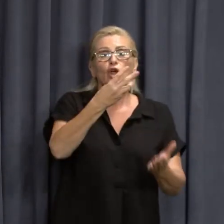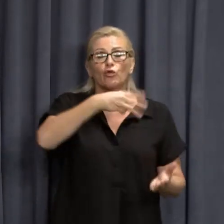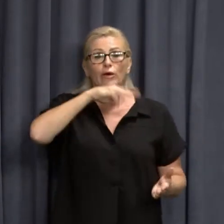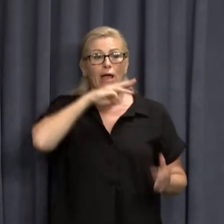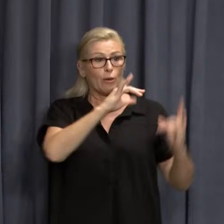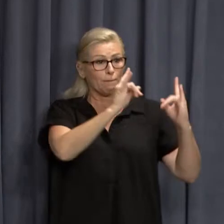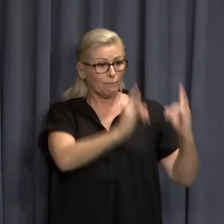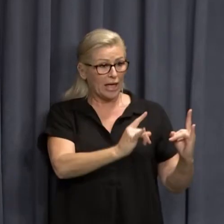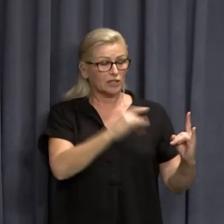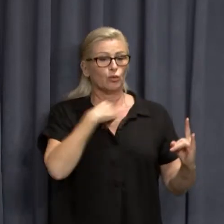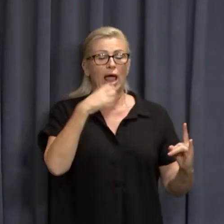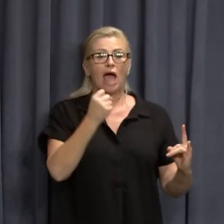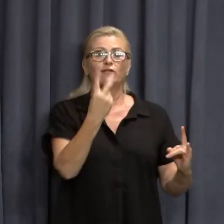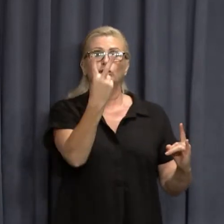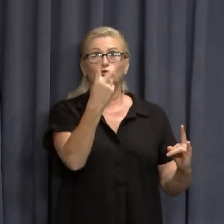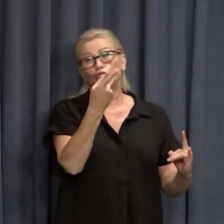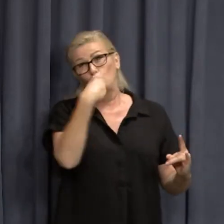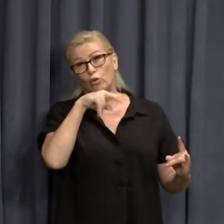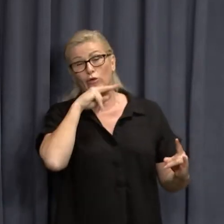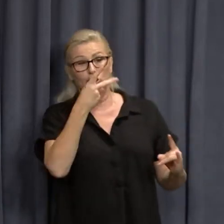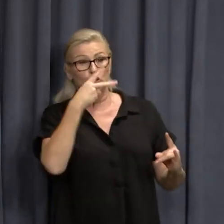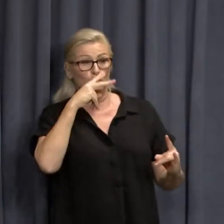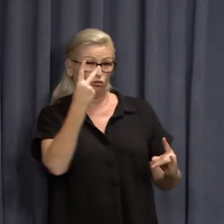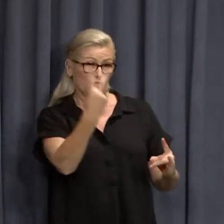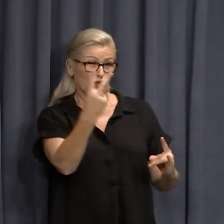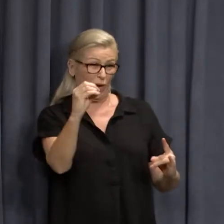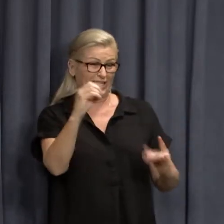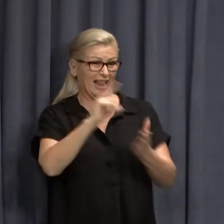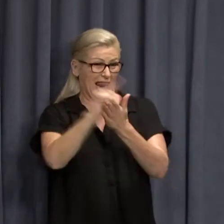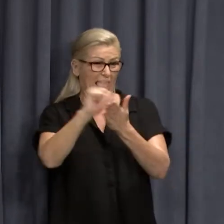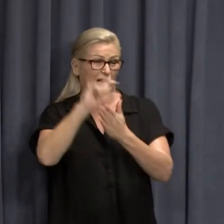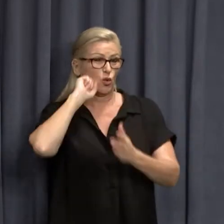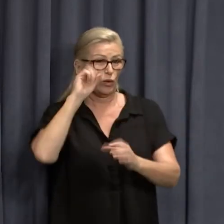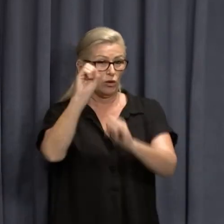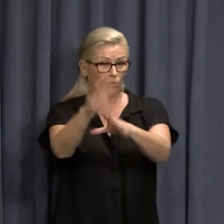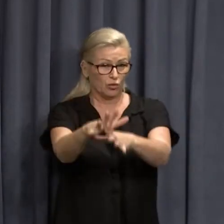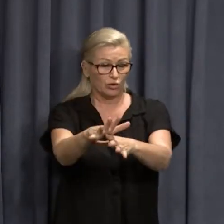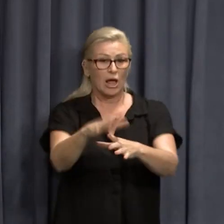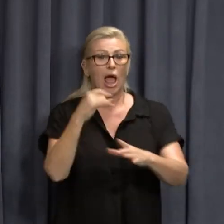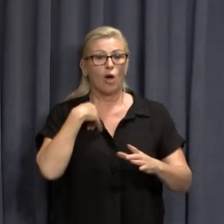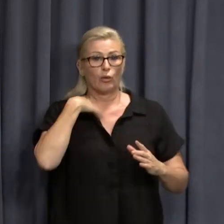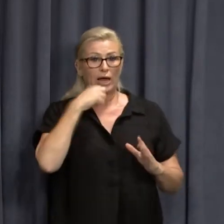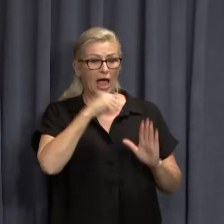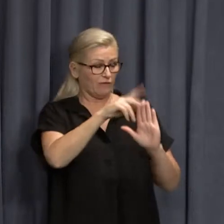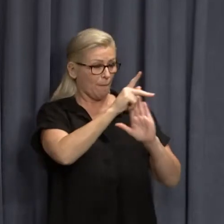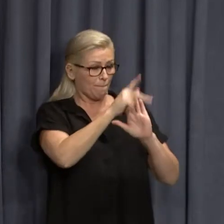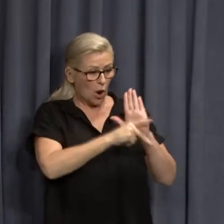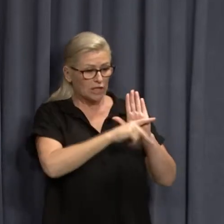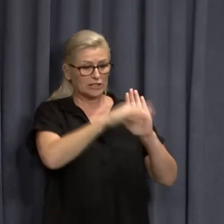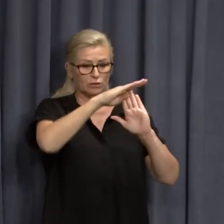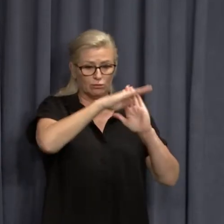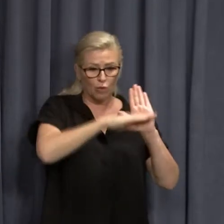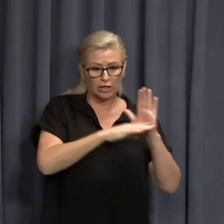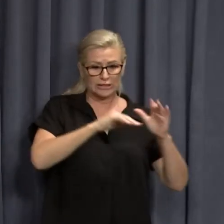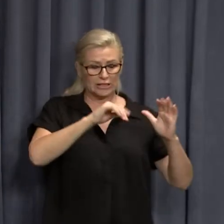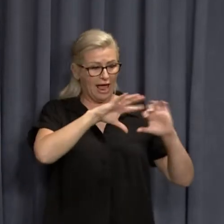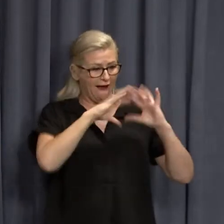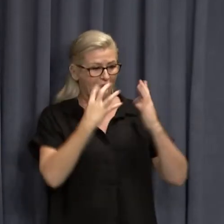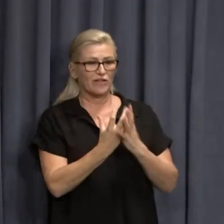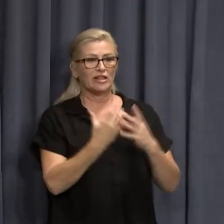got another 220 to roll out. And we have the protocols in place so that as COVID